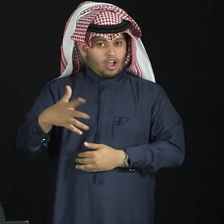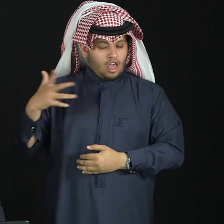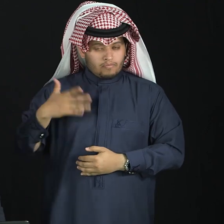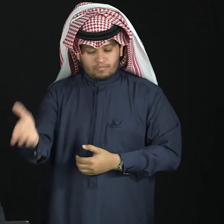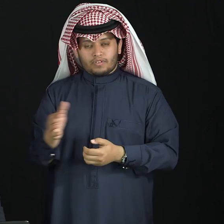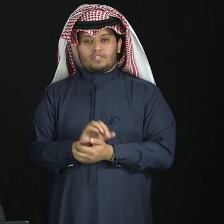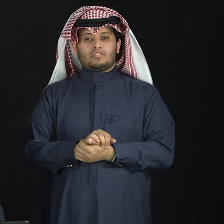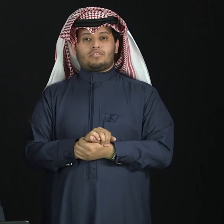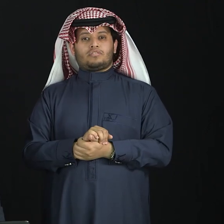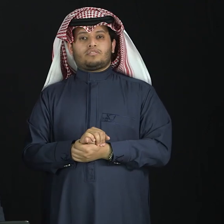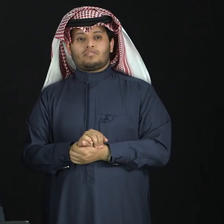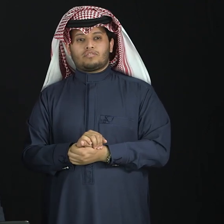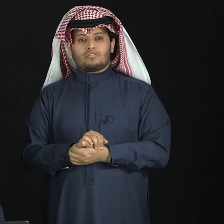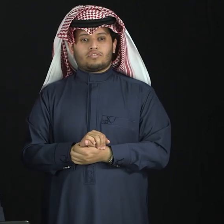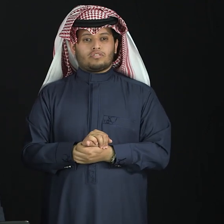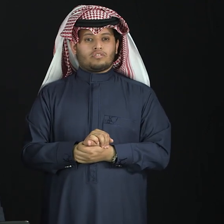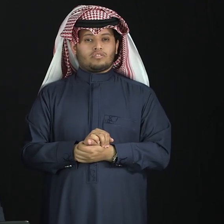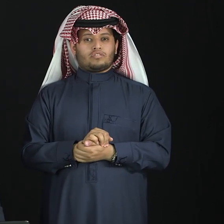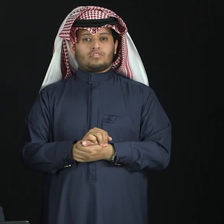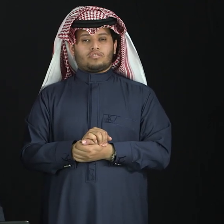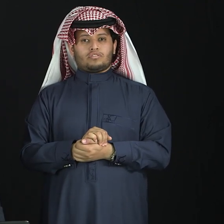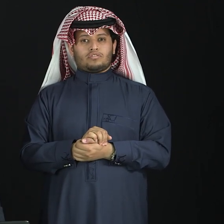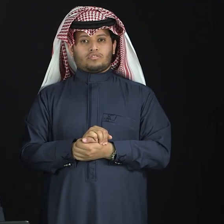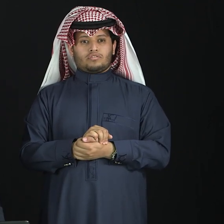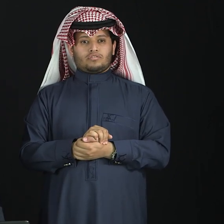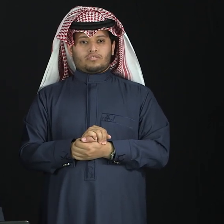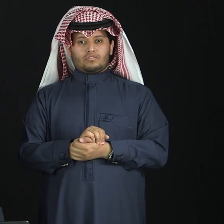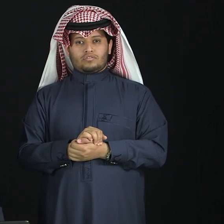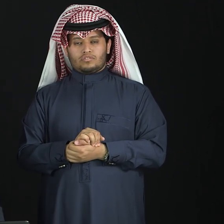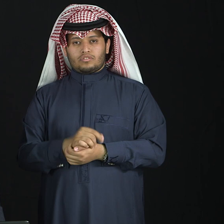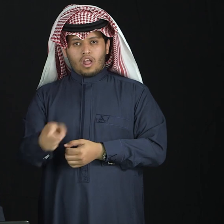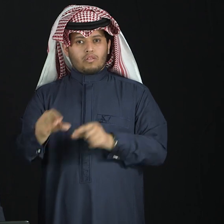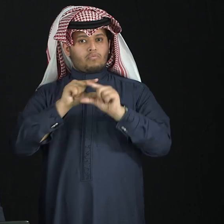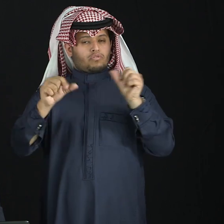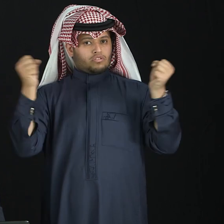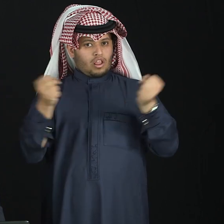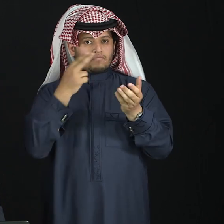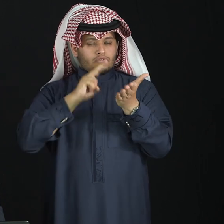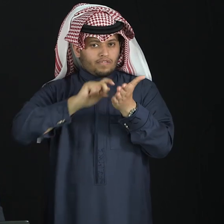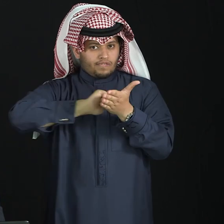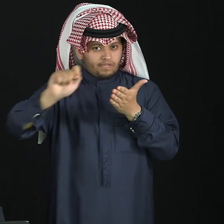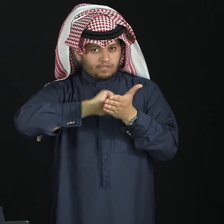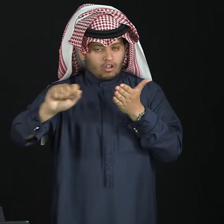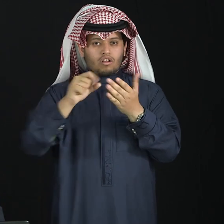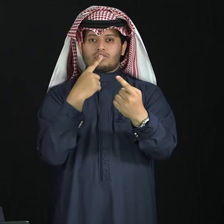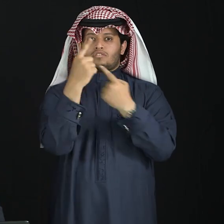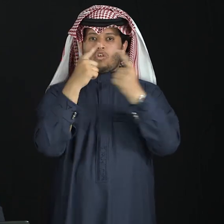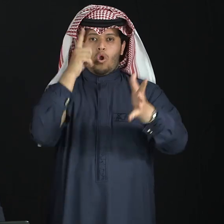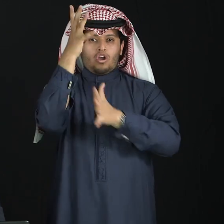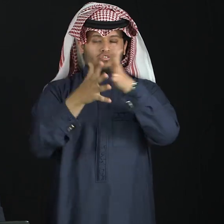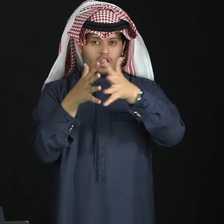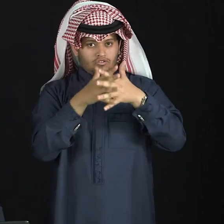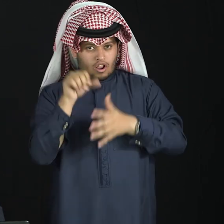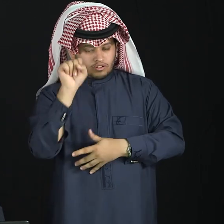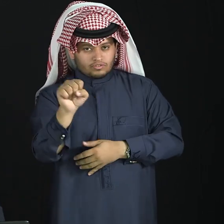Also, we explained things related to reading and trying to speak with the sign language.